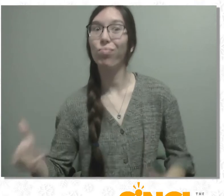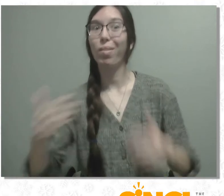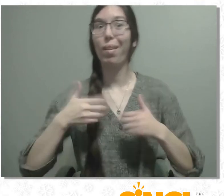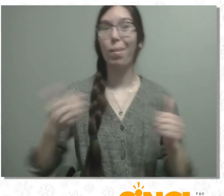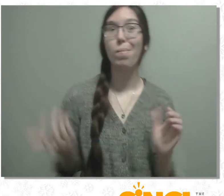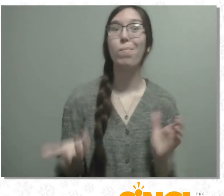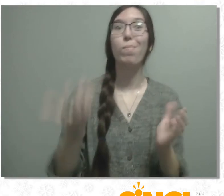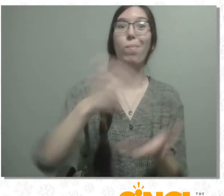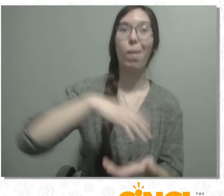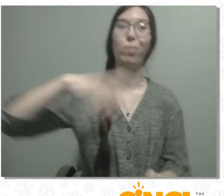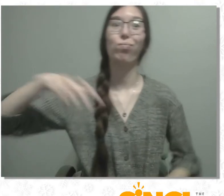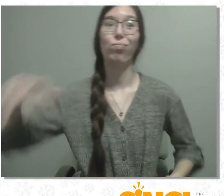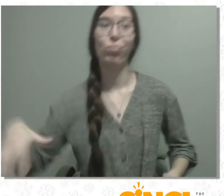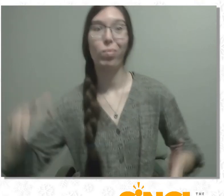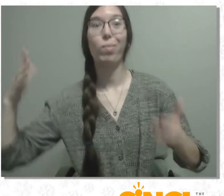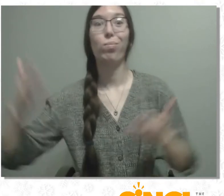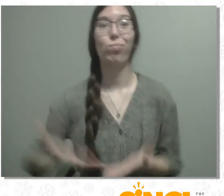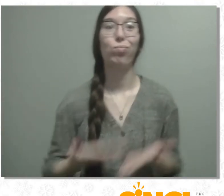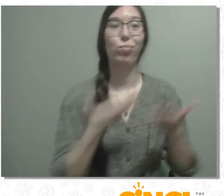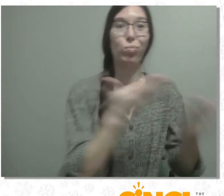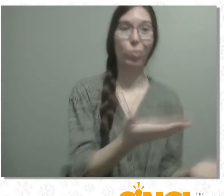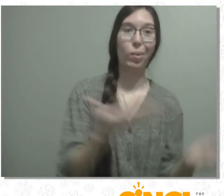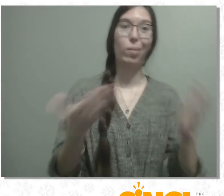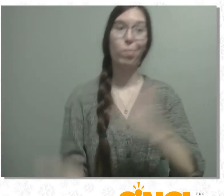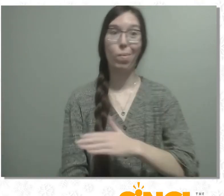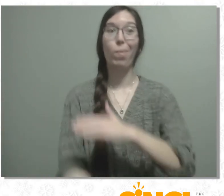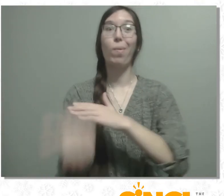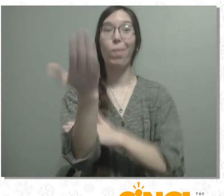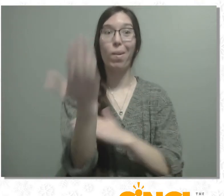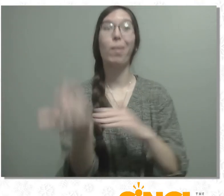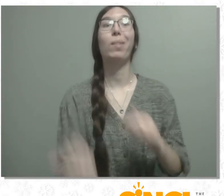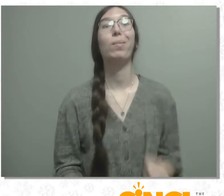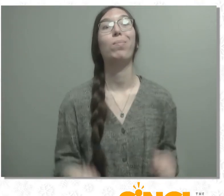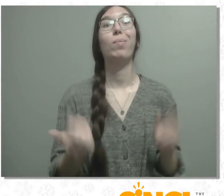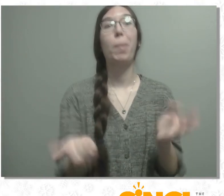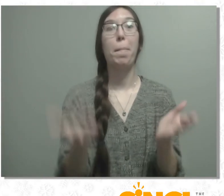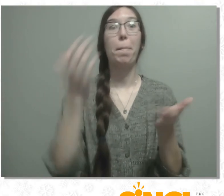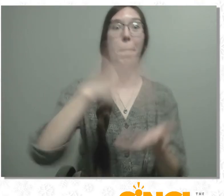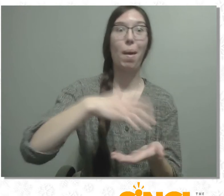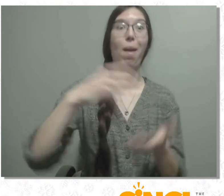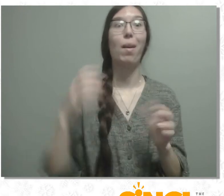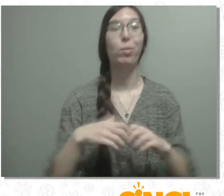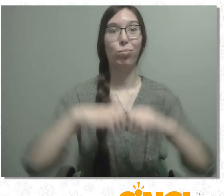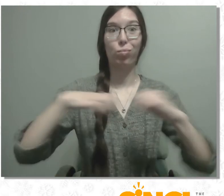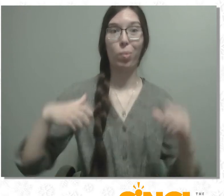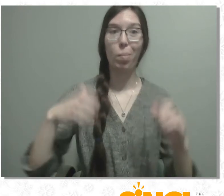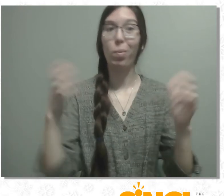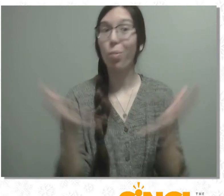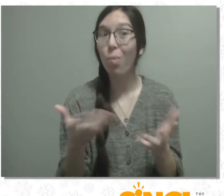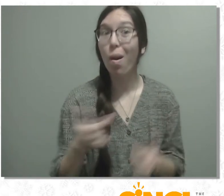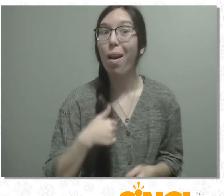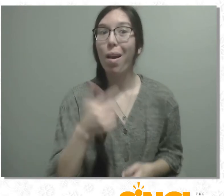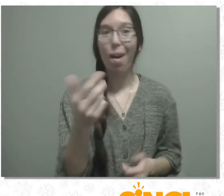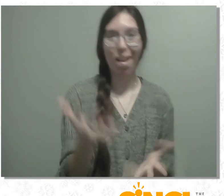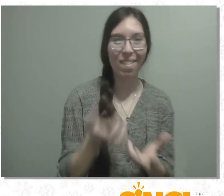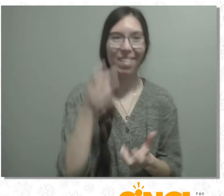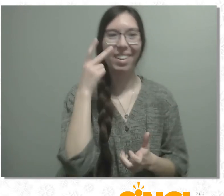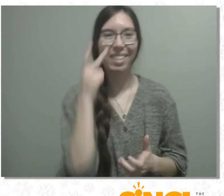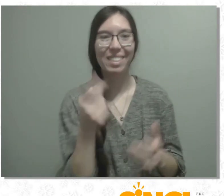to grocery stores in the morning. And what was in the shipments three? Unpack away, unpack away, unload,